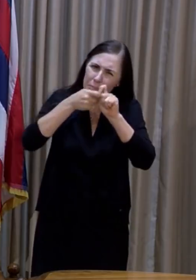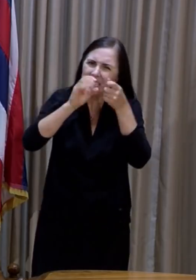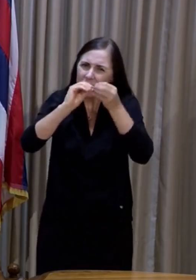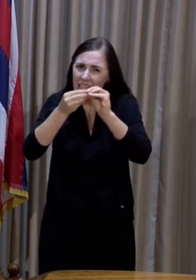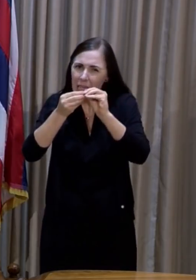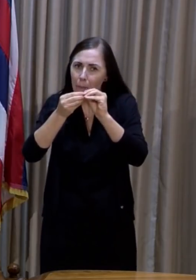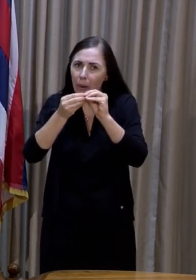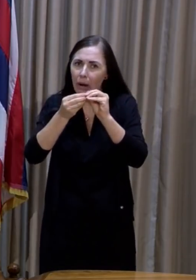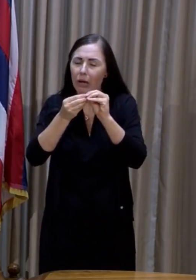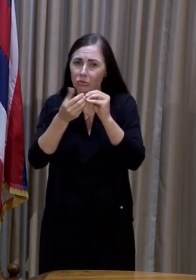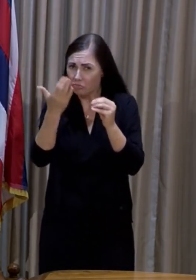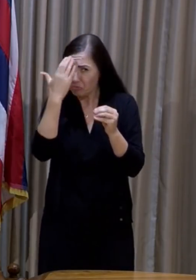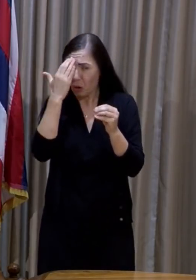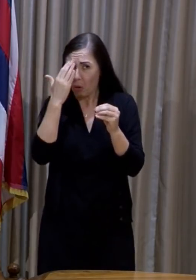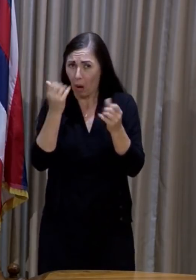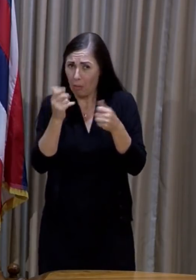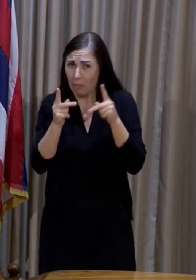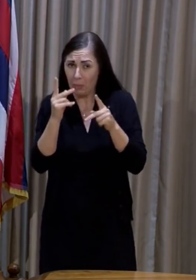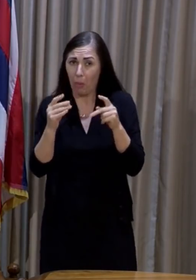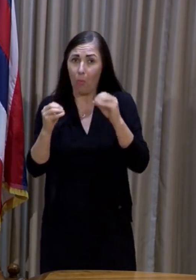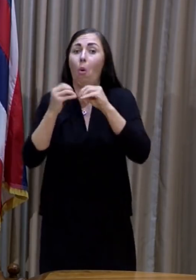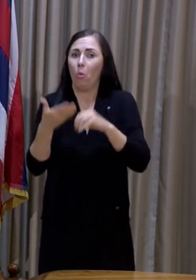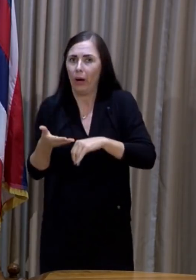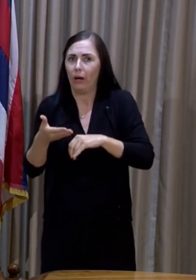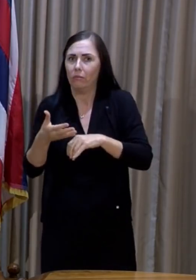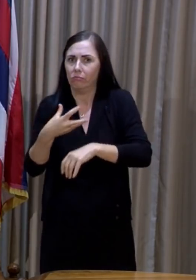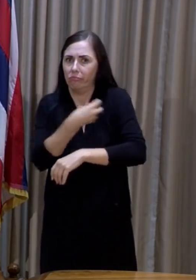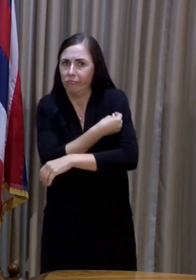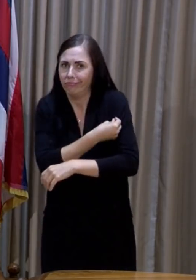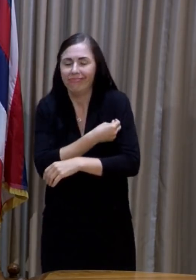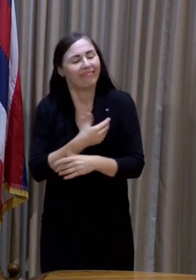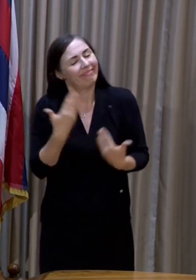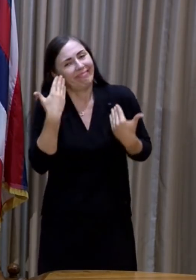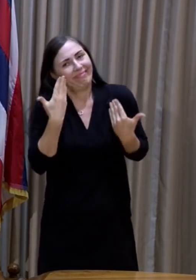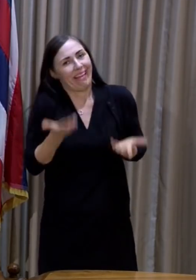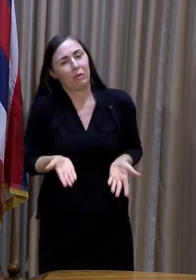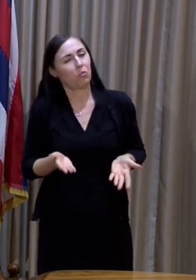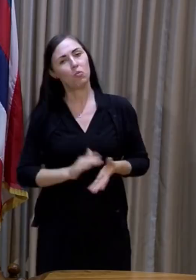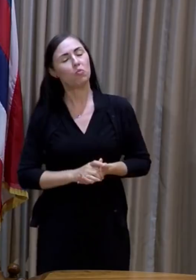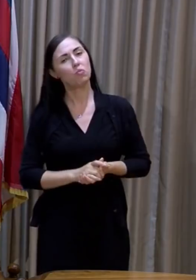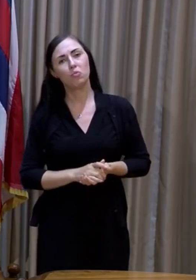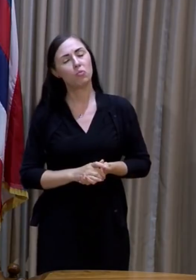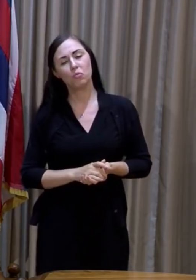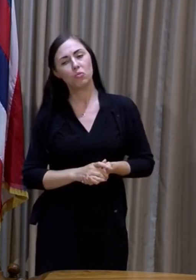move the needle? I really don't. I don't know how many more people will get vaccinated.